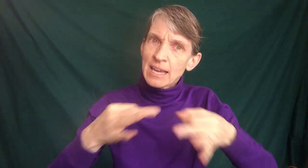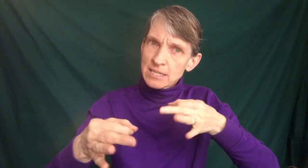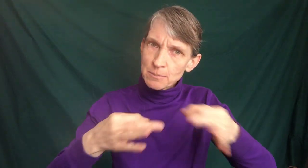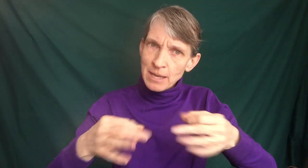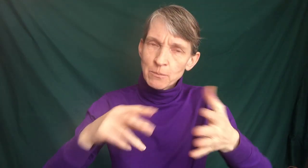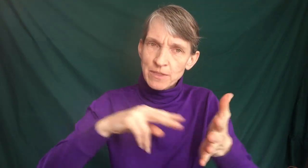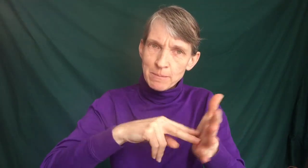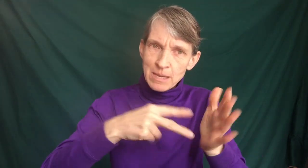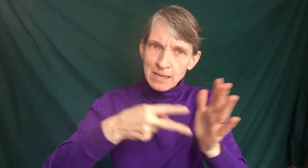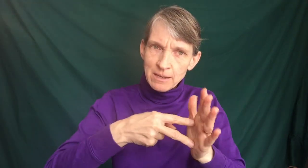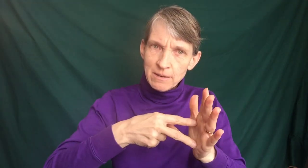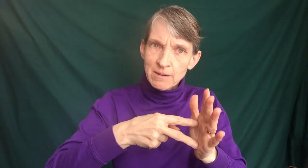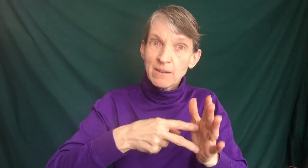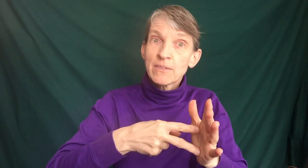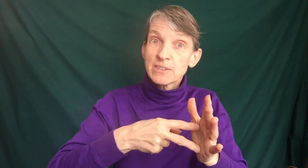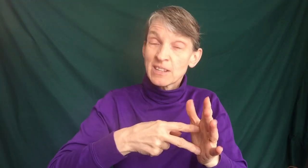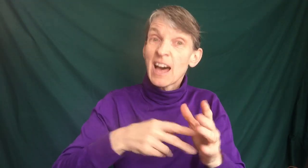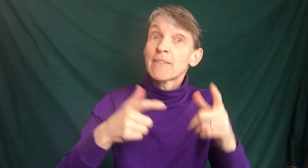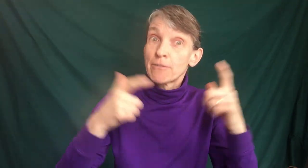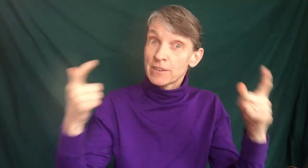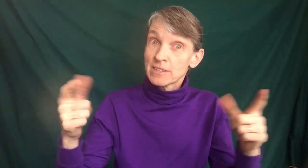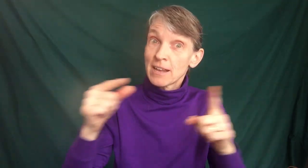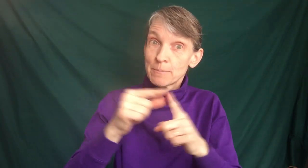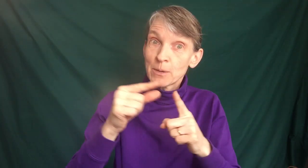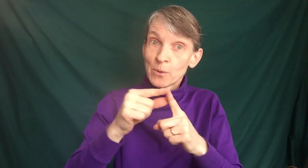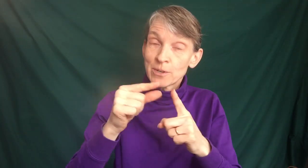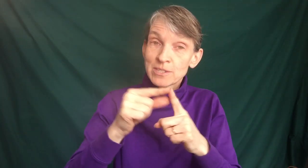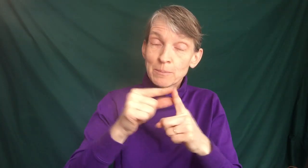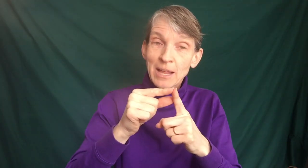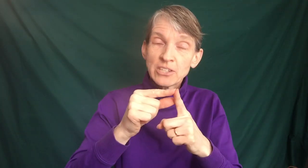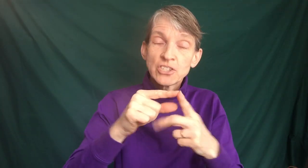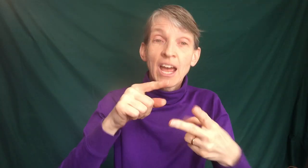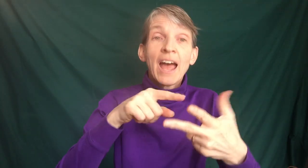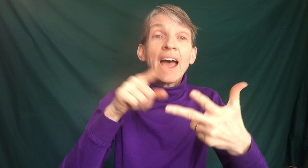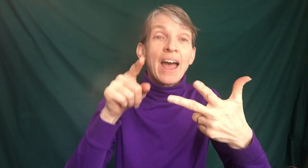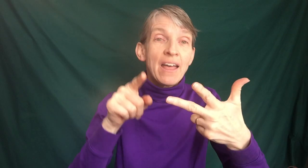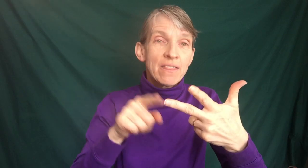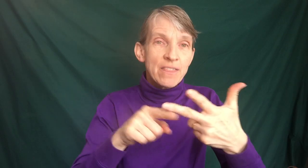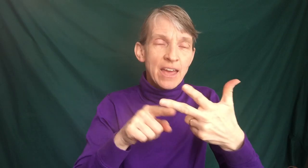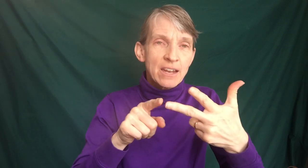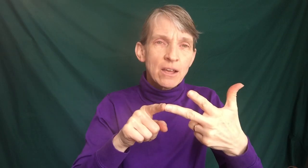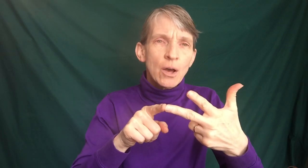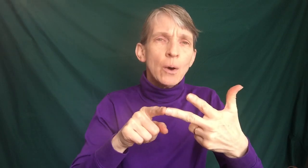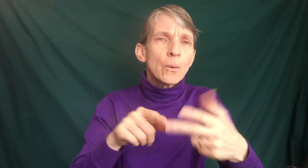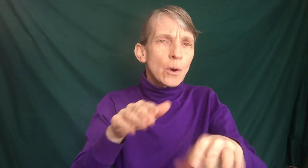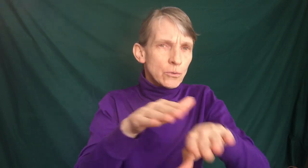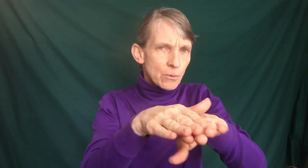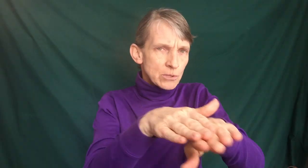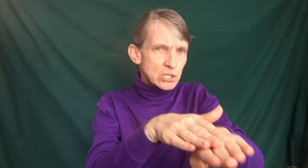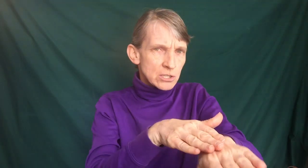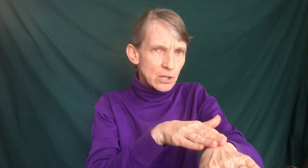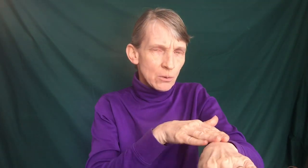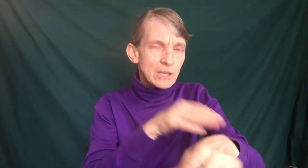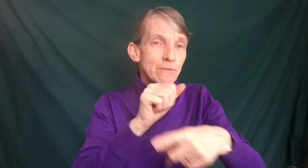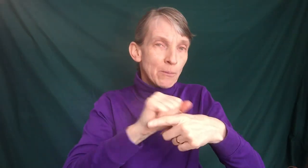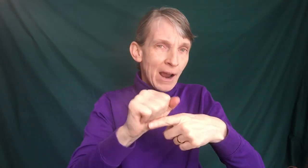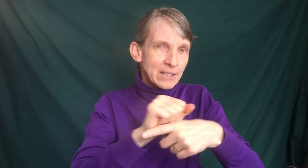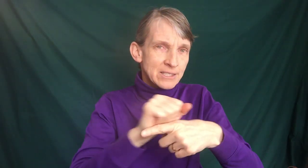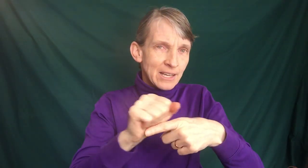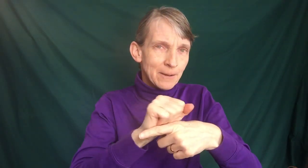explain what they mean. There's a lot of big words in the pledge and then we'll go through it slowly for practicing.